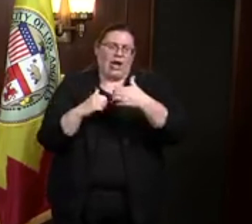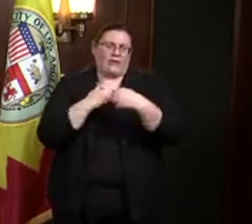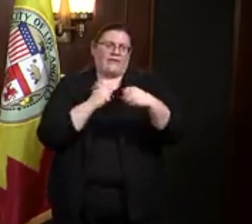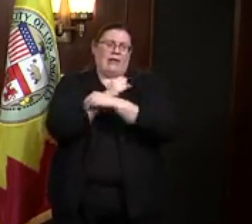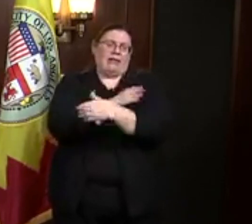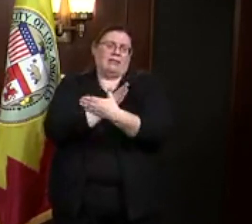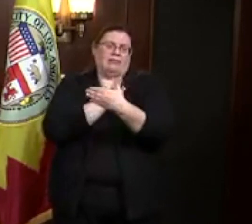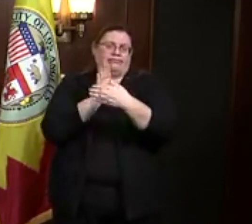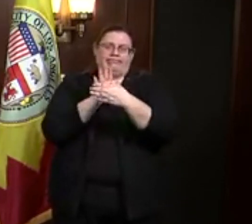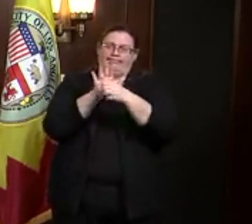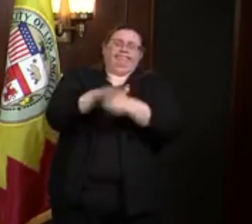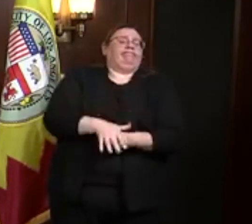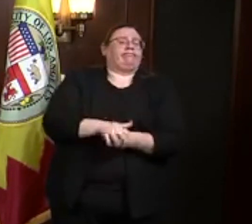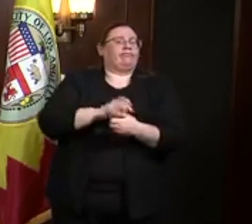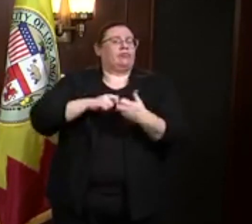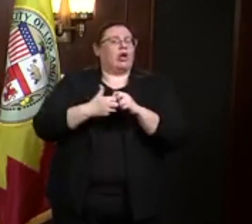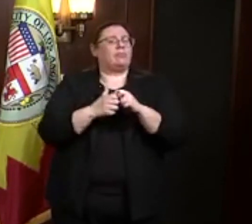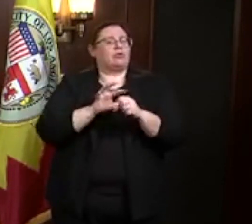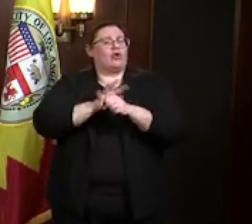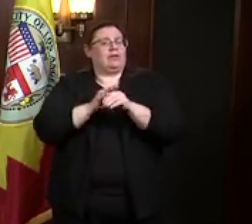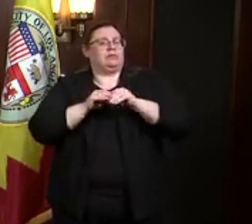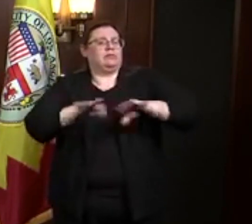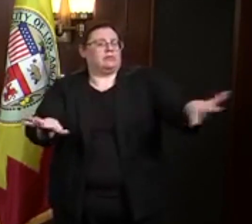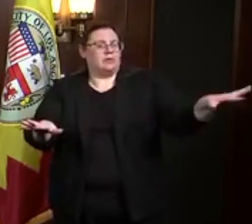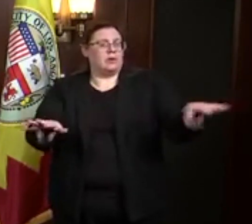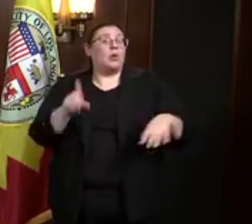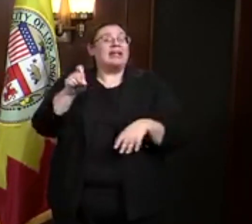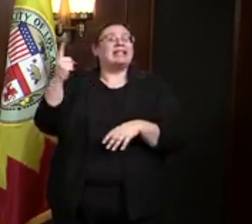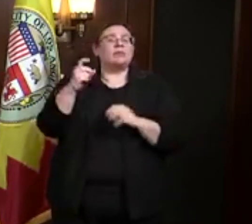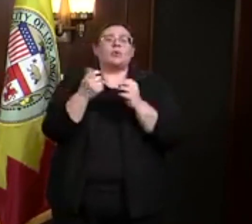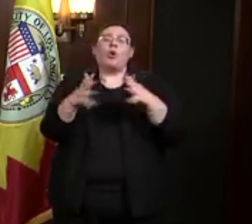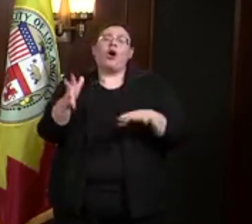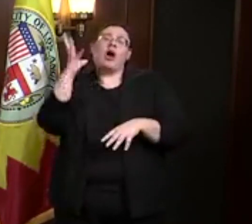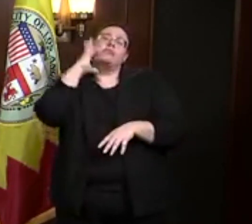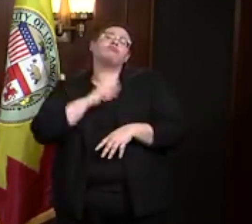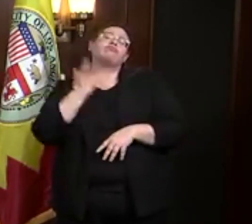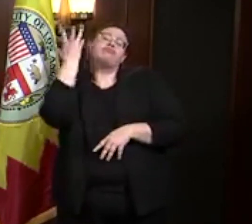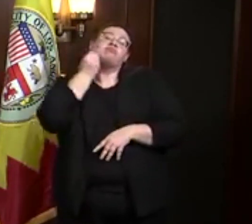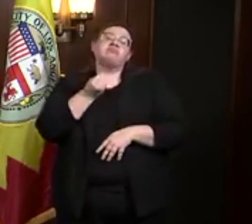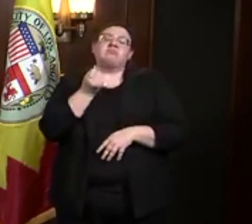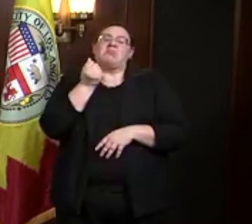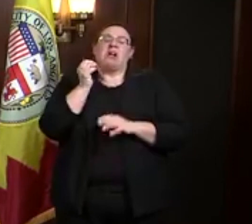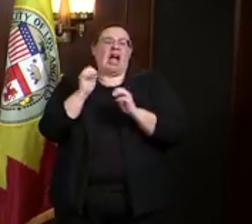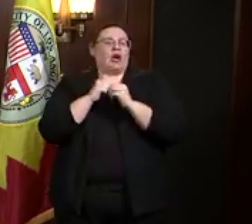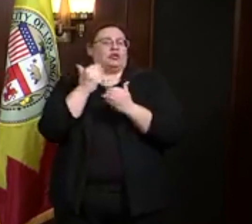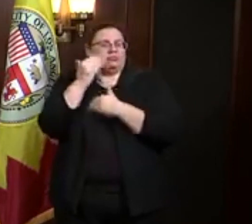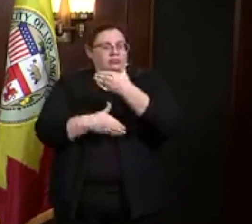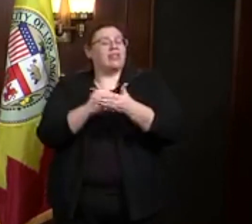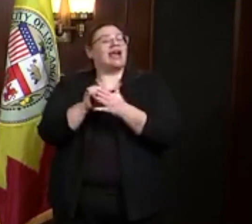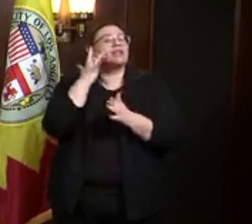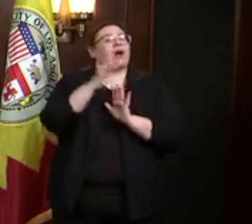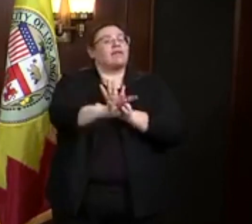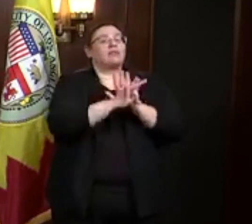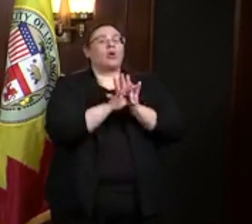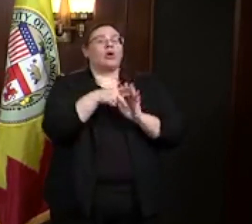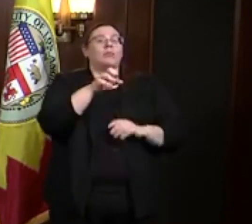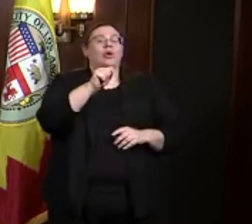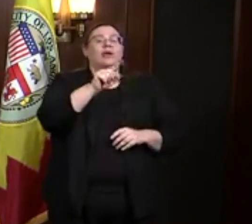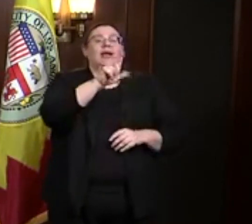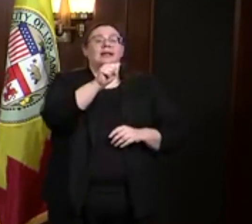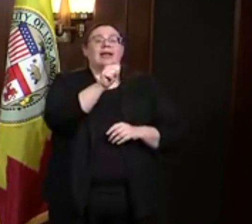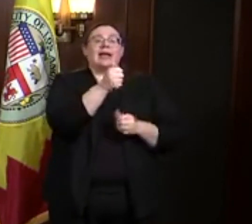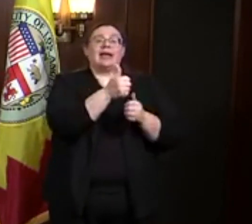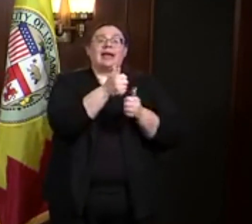We need someone with a deep well of experience to get the job done, which is why I've appointed the Port of Los Angeles' Executive